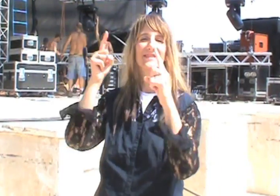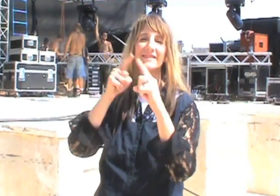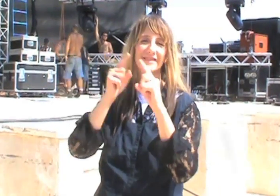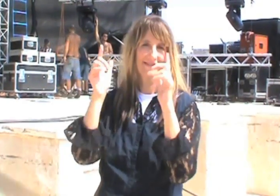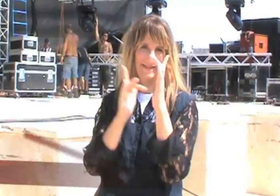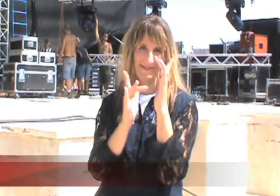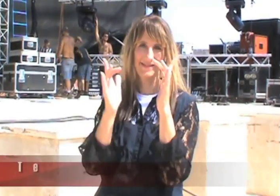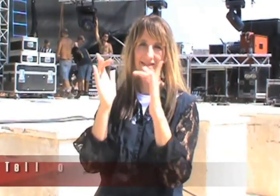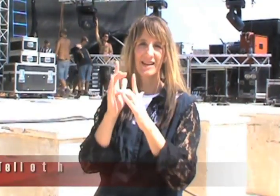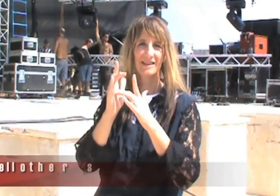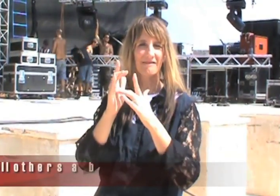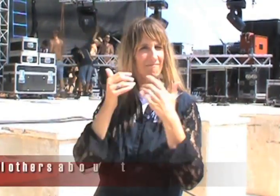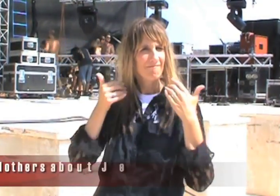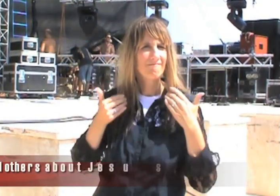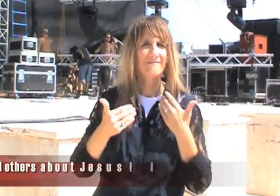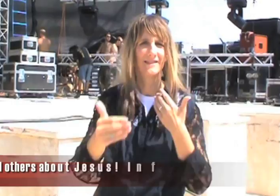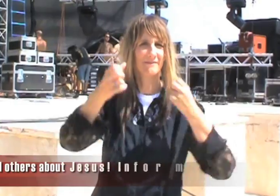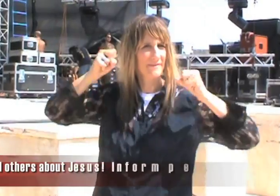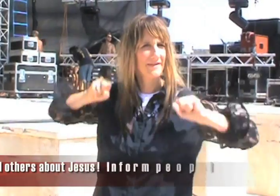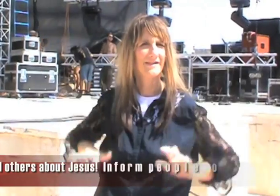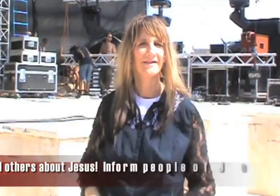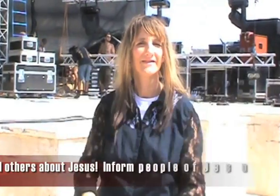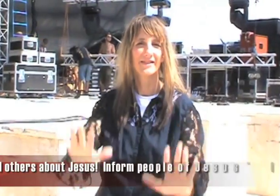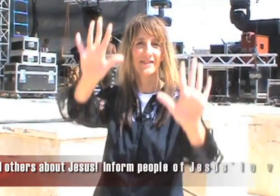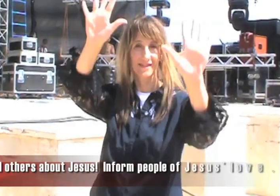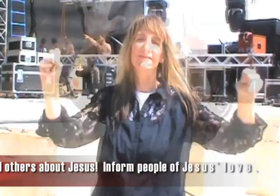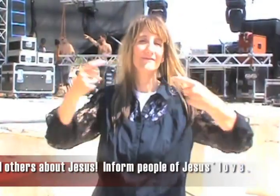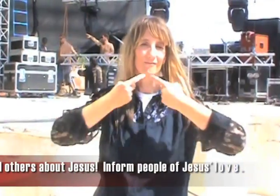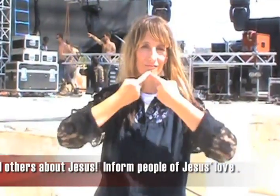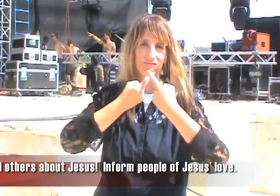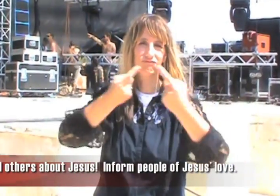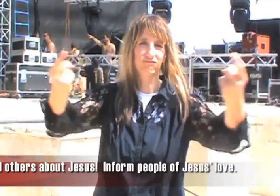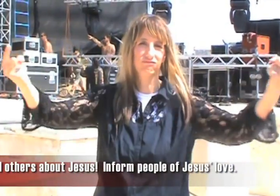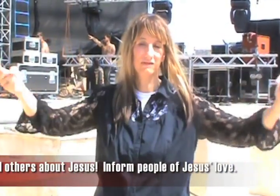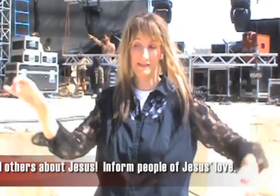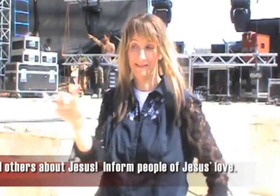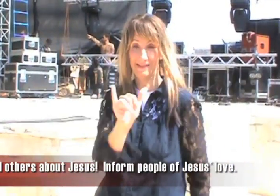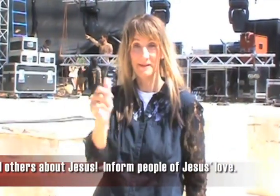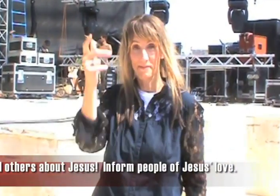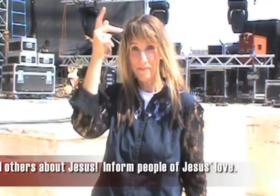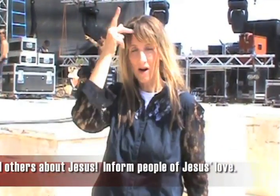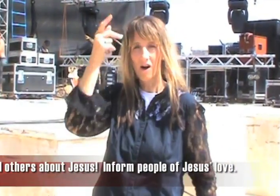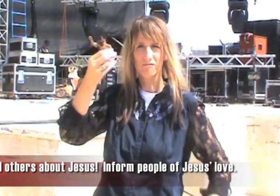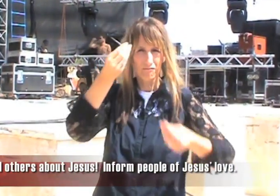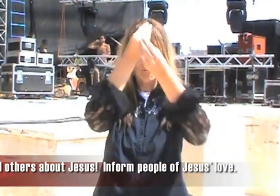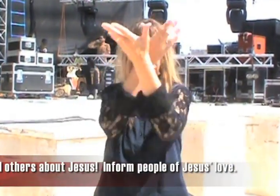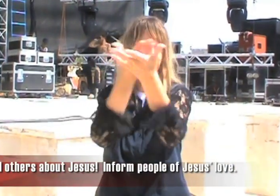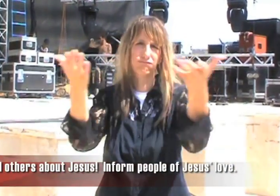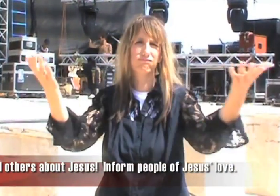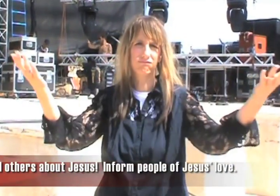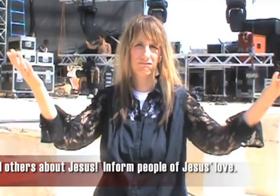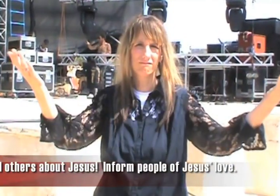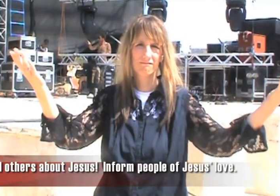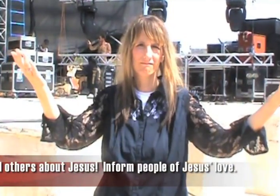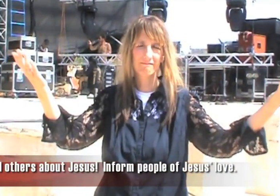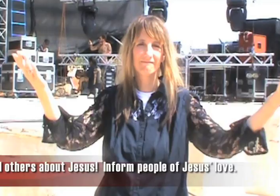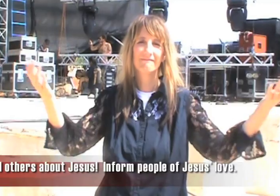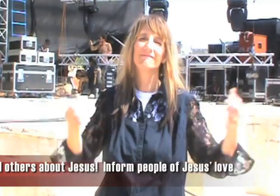We need to go ahead and just give up our lives for Jesus and tell others, just like Paul did, tell people